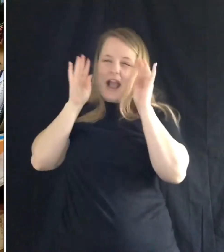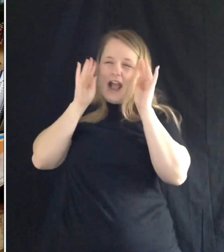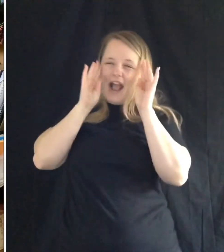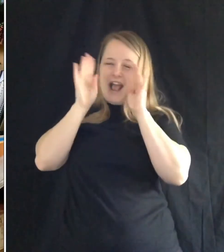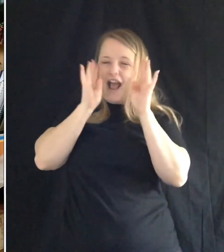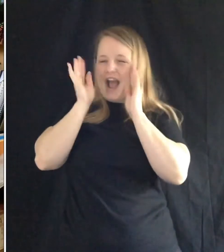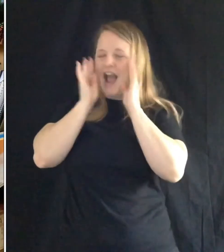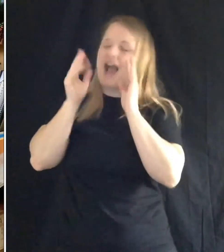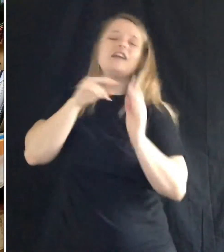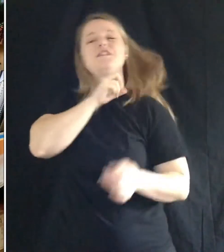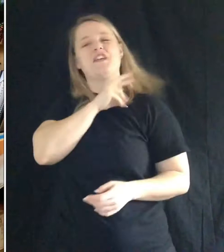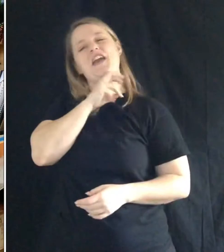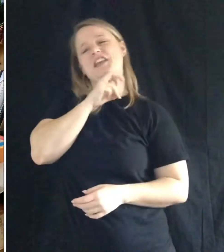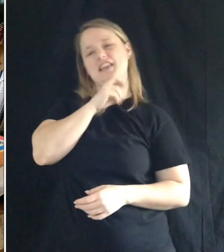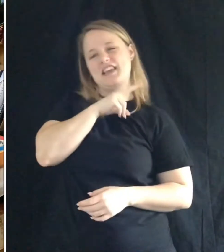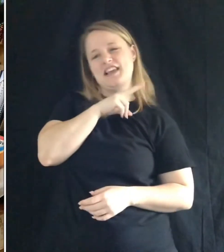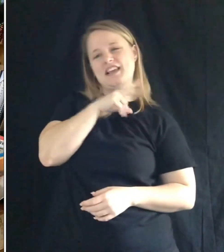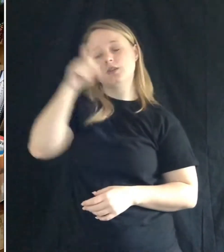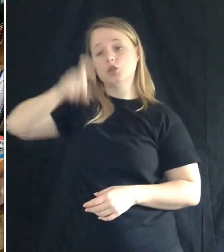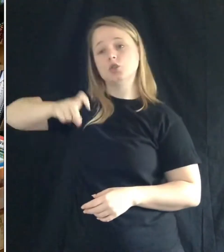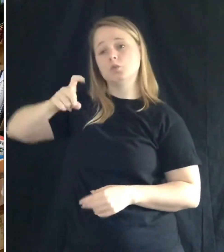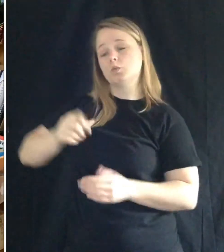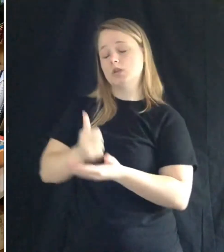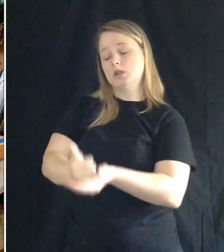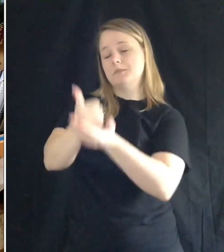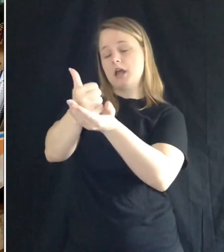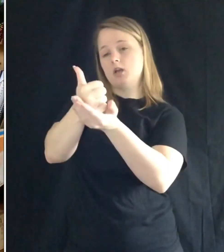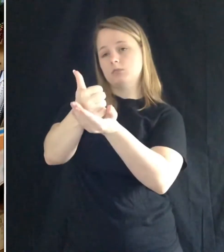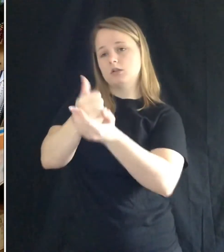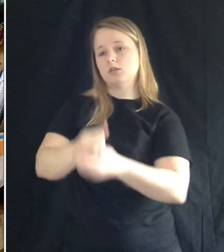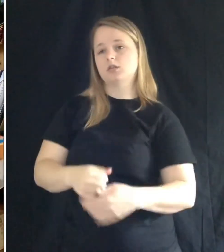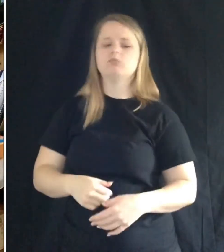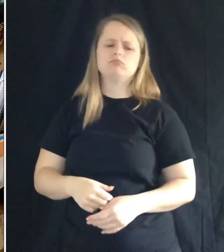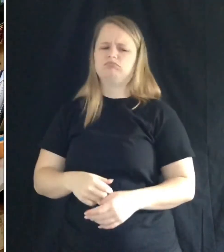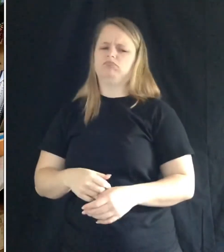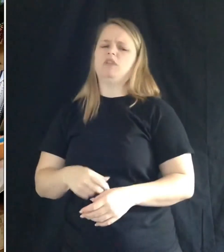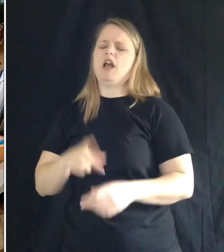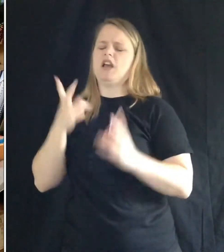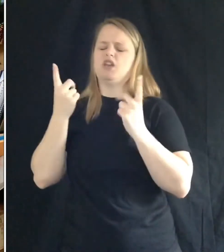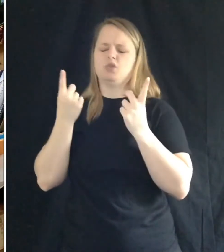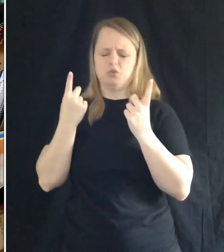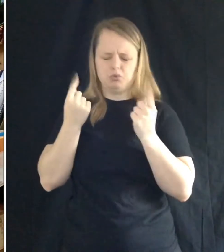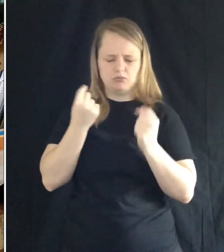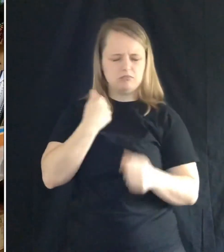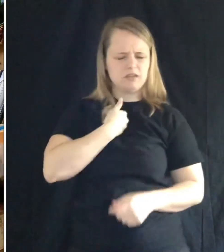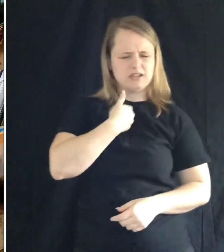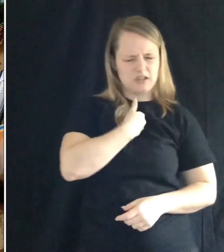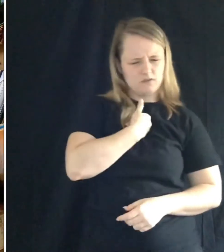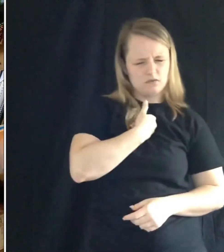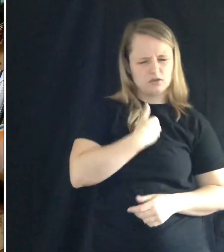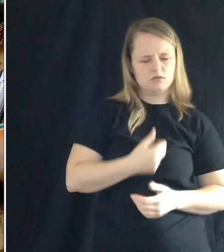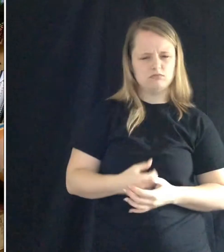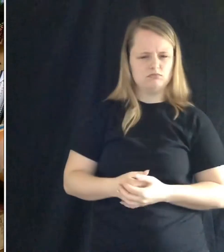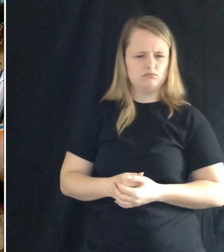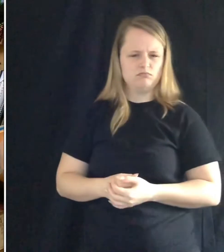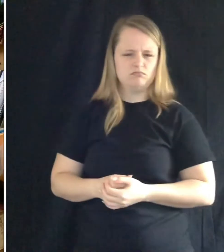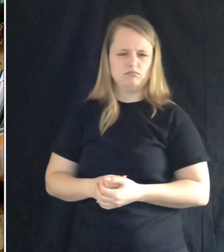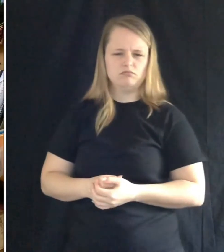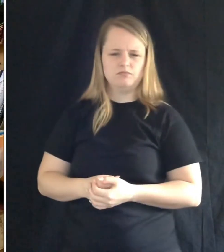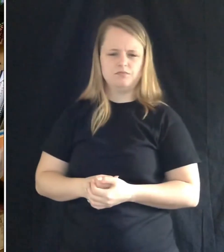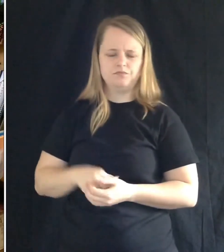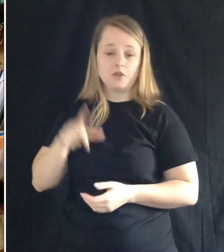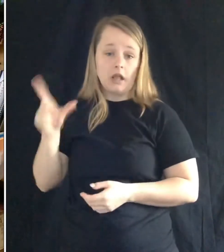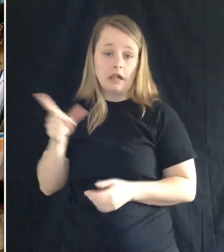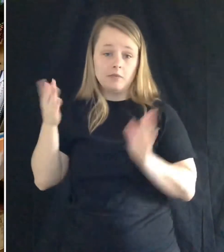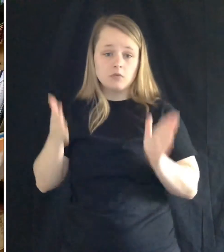hee. Want some help picking up your books? I can do it myself! shouted Froggy. Please